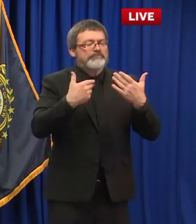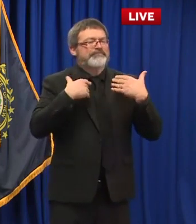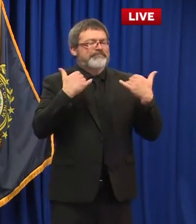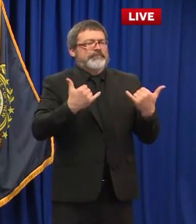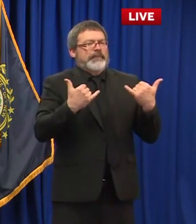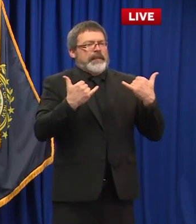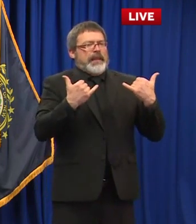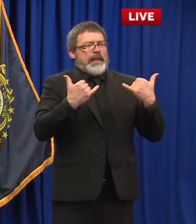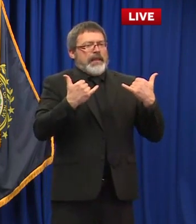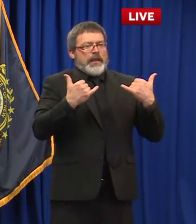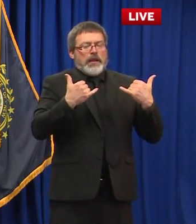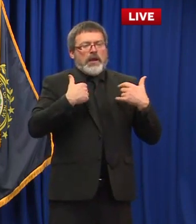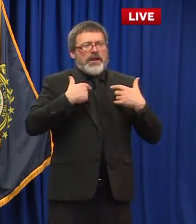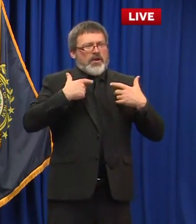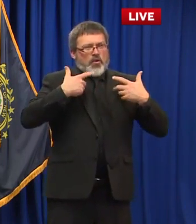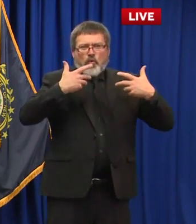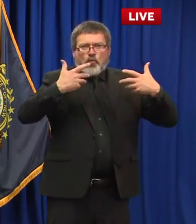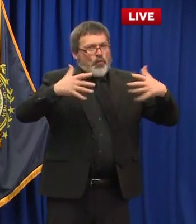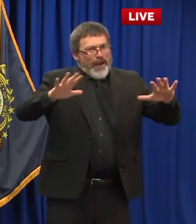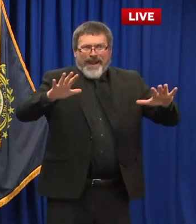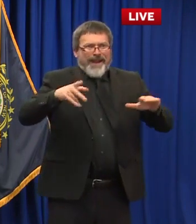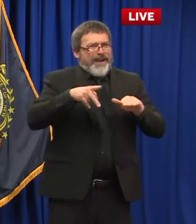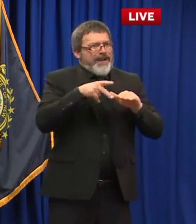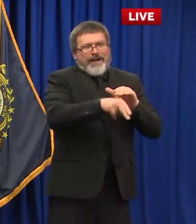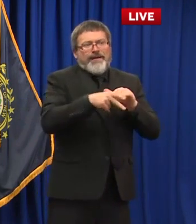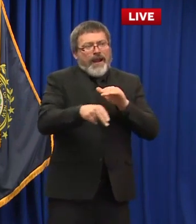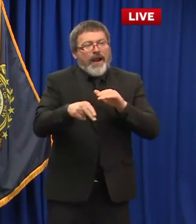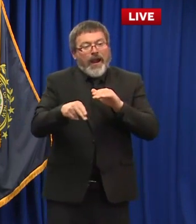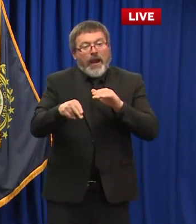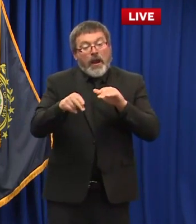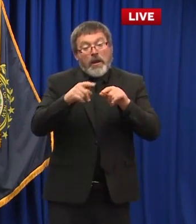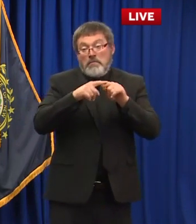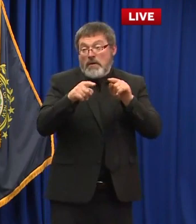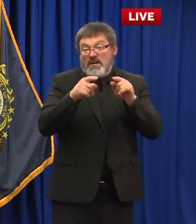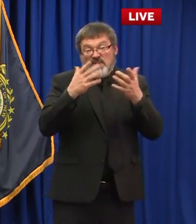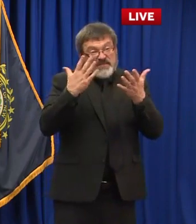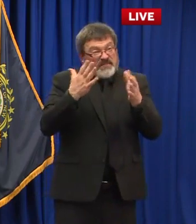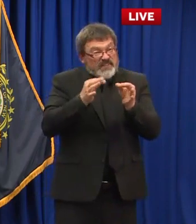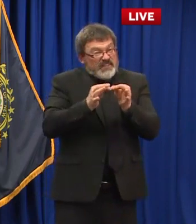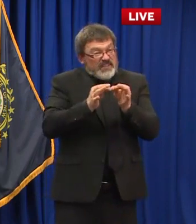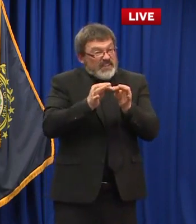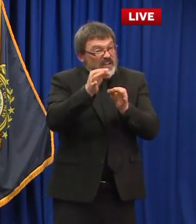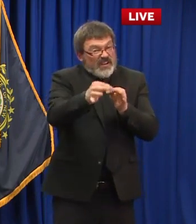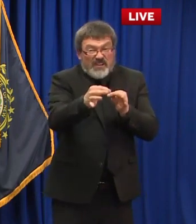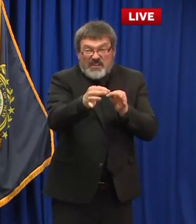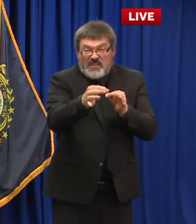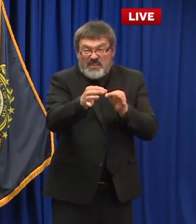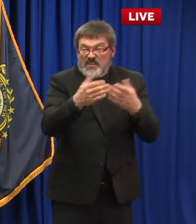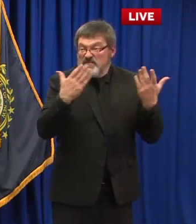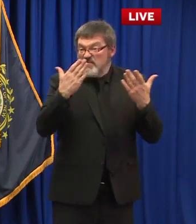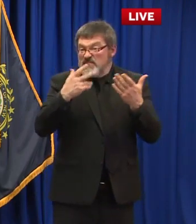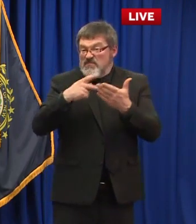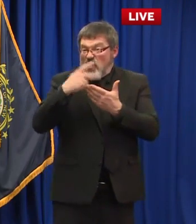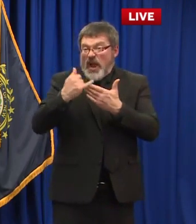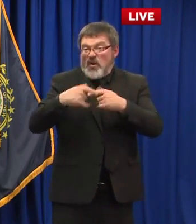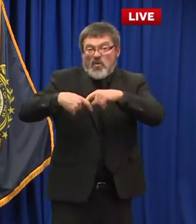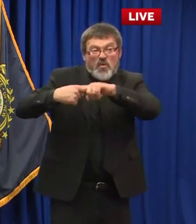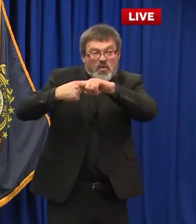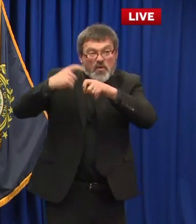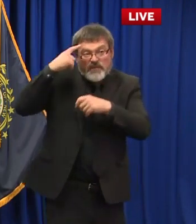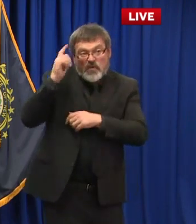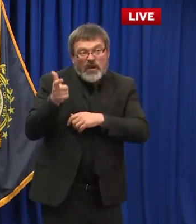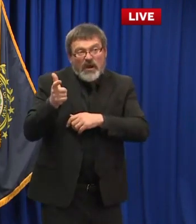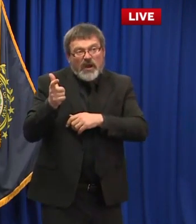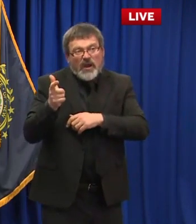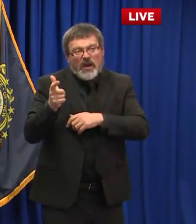cut programs but if there are are projects that have to be delayed maybe we can go to delaying a project no real i'm a firm believer that we shouldn't be making